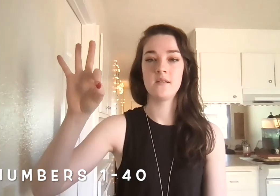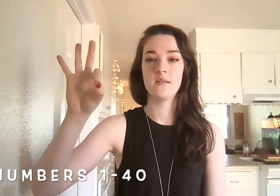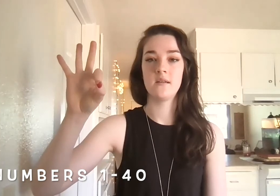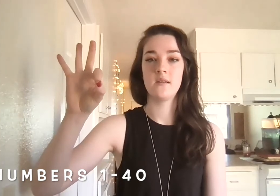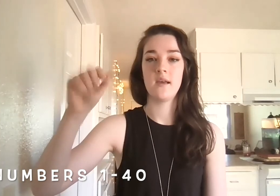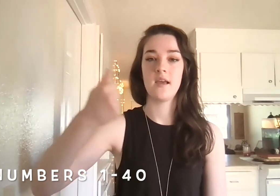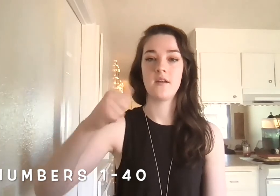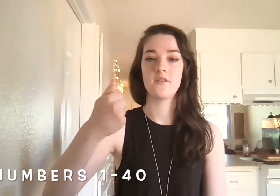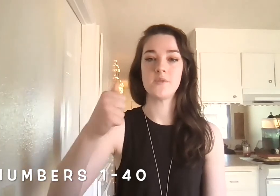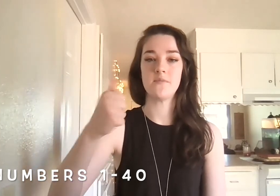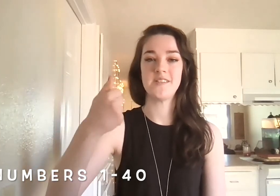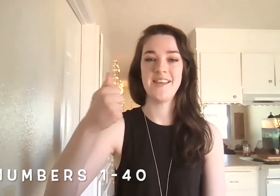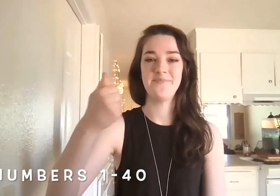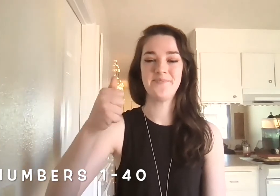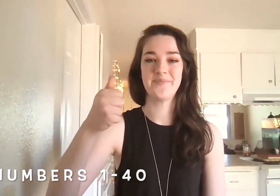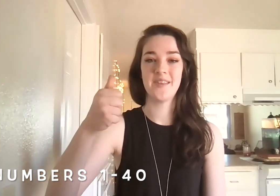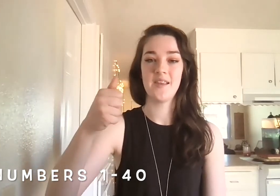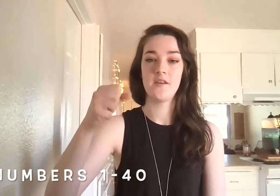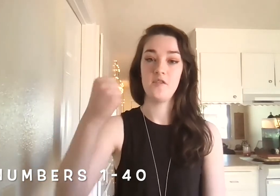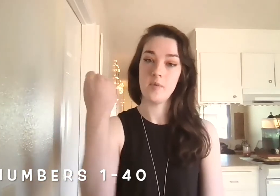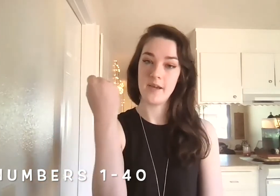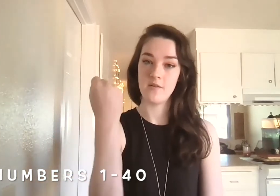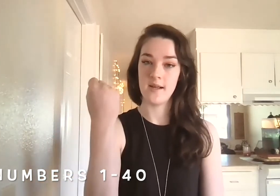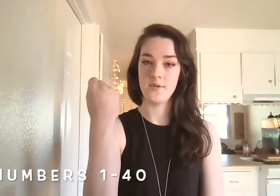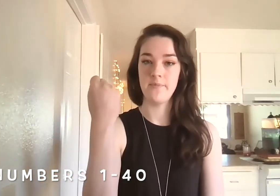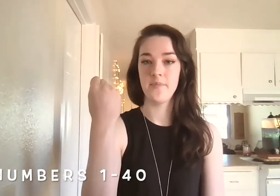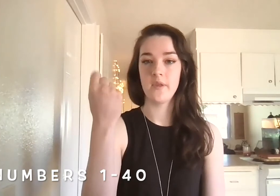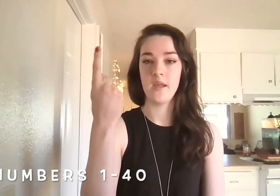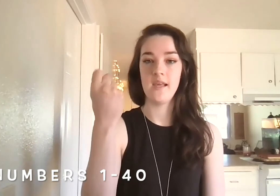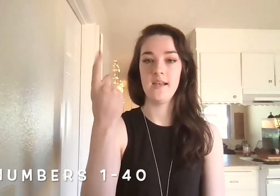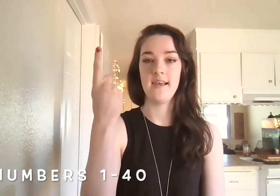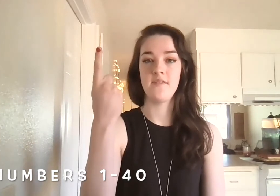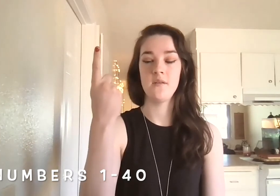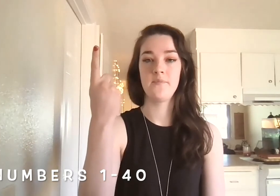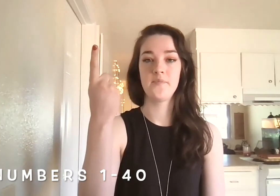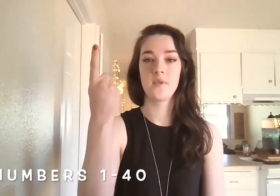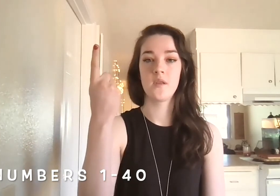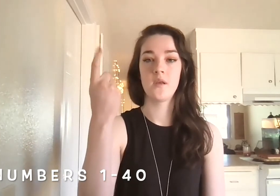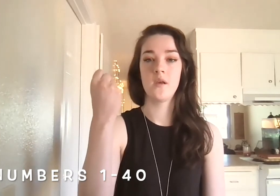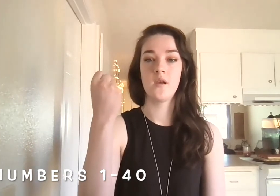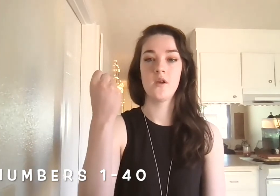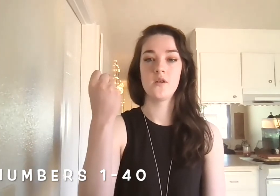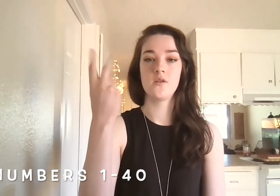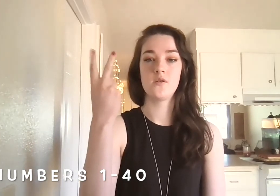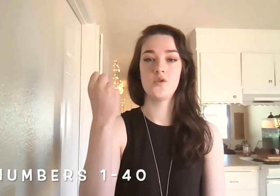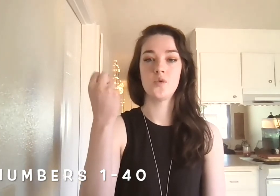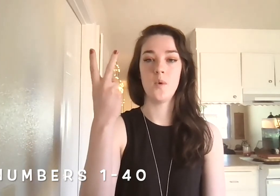and thumbs up for 10. Flip it back around, 11, 12,